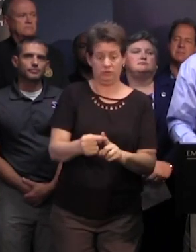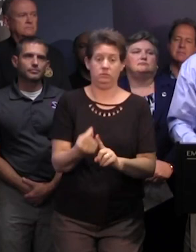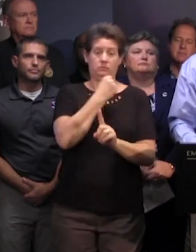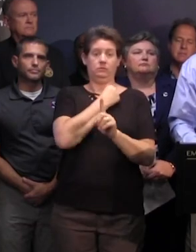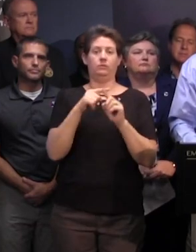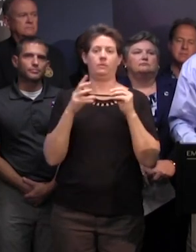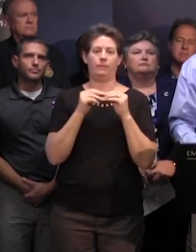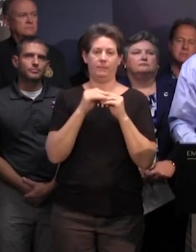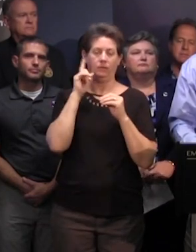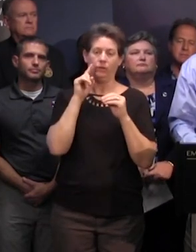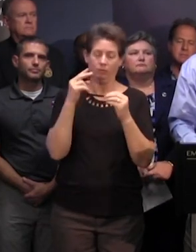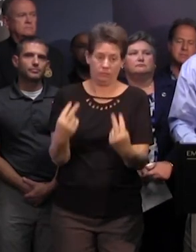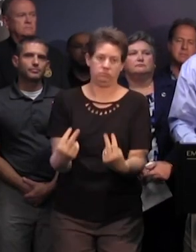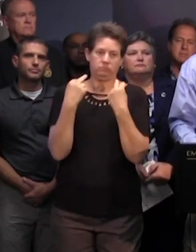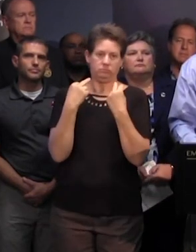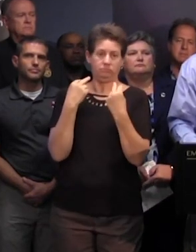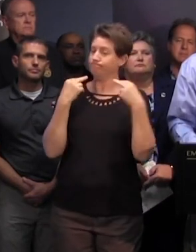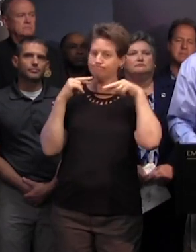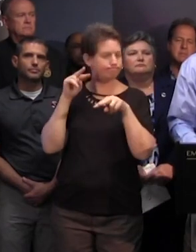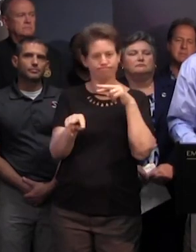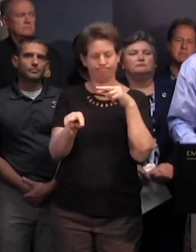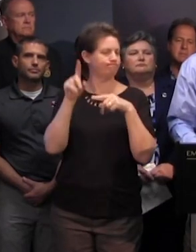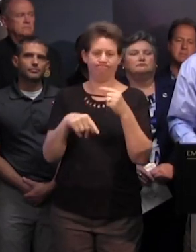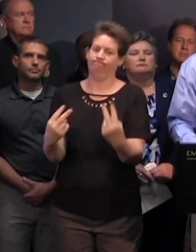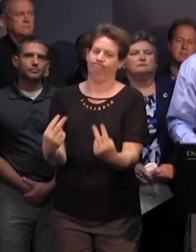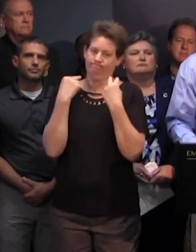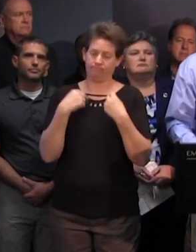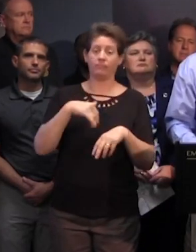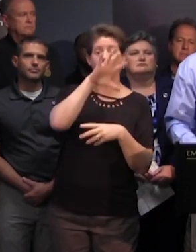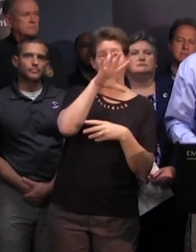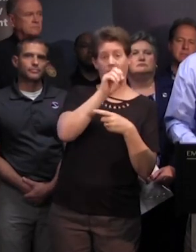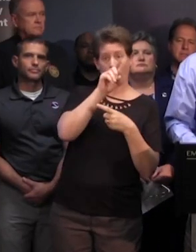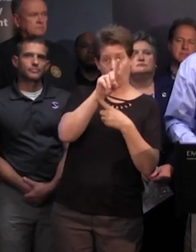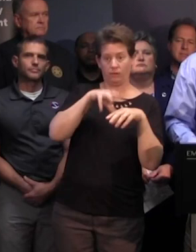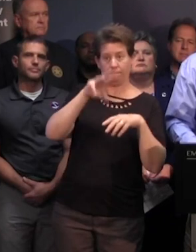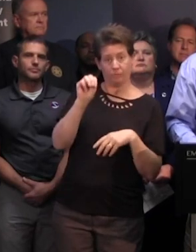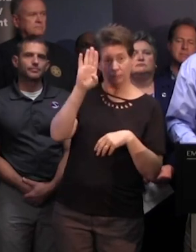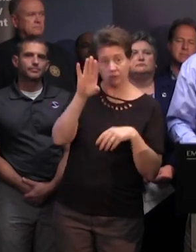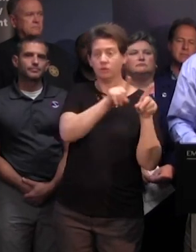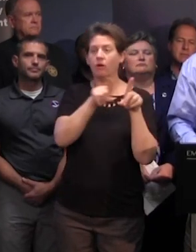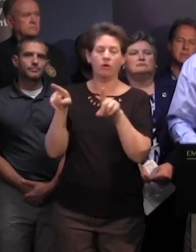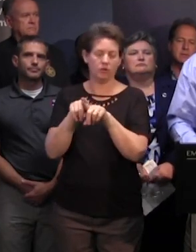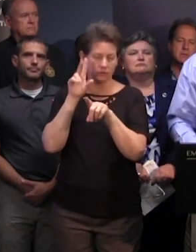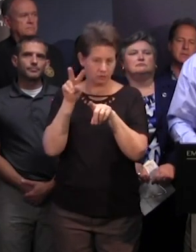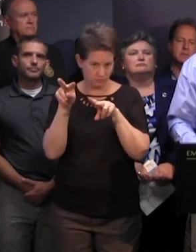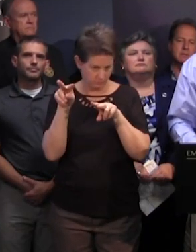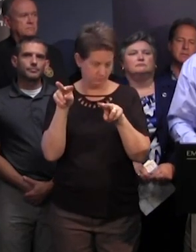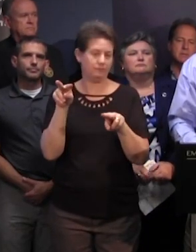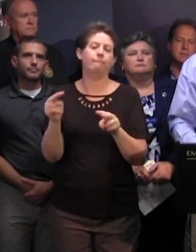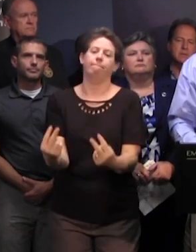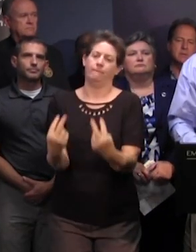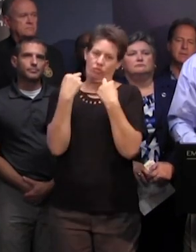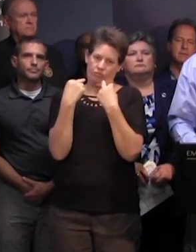the way to columbia will be one way and that's away from charleston highway 501 in myrtle beach will also be reversed leaving myrtle